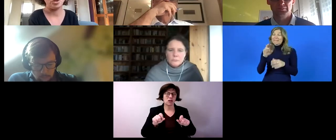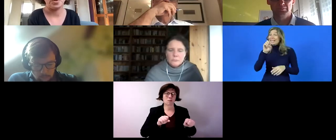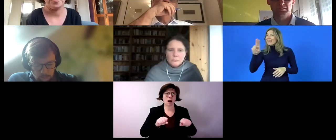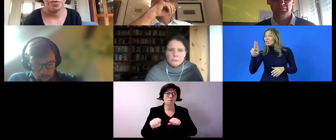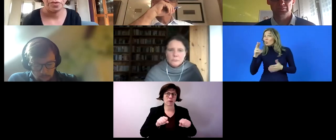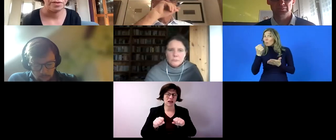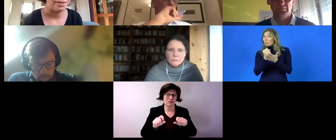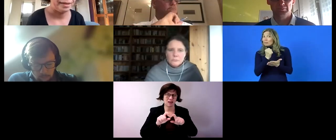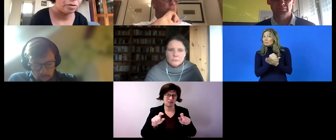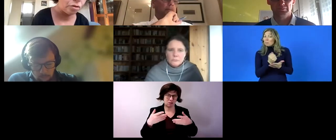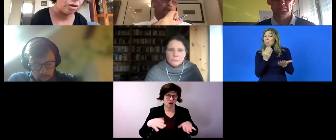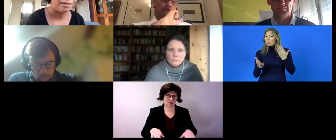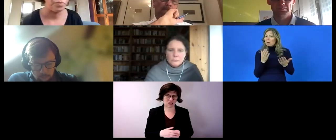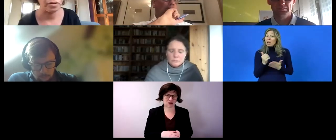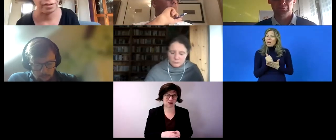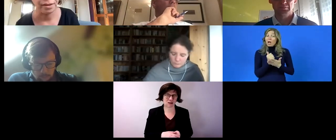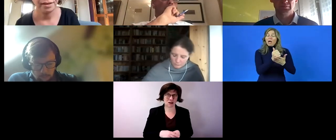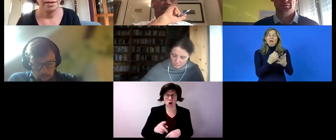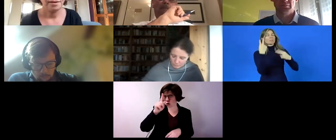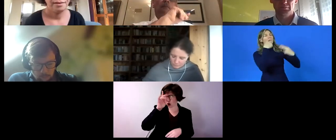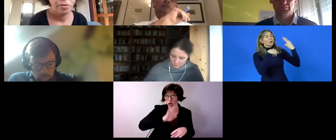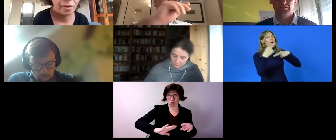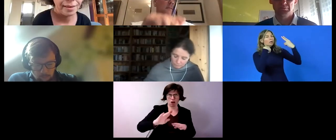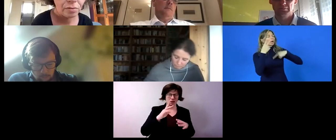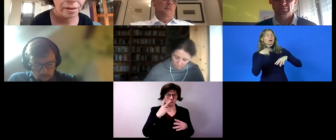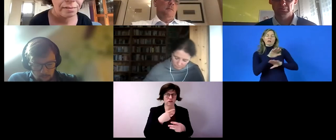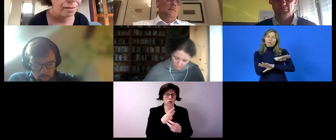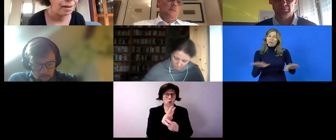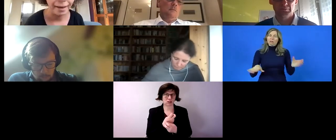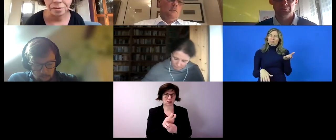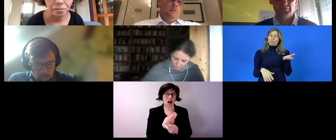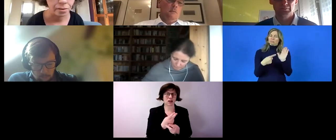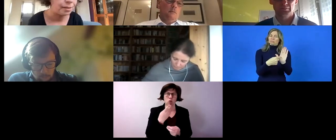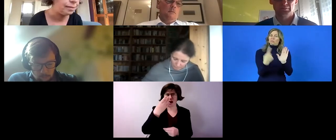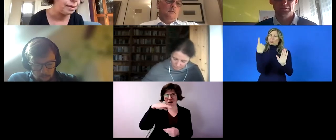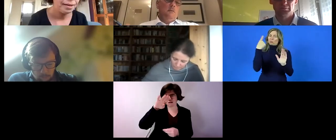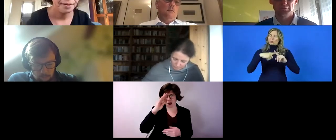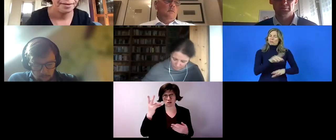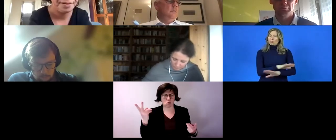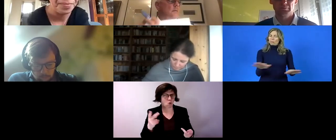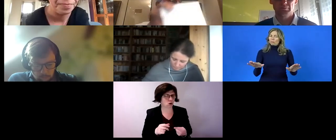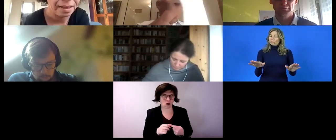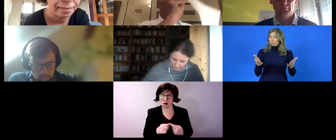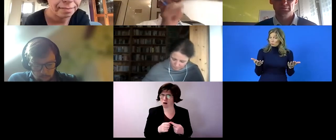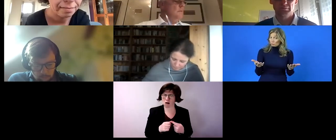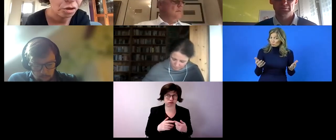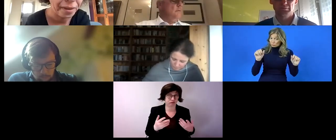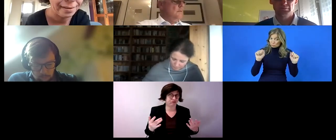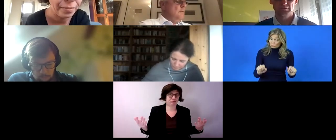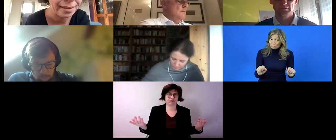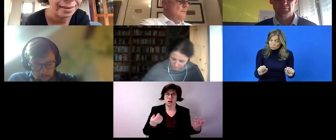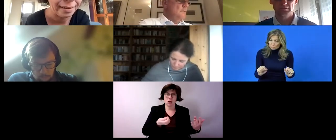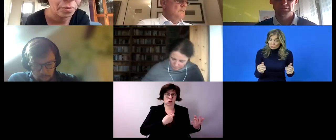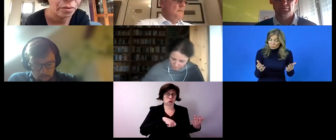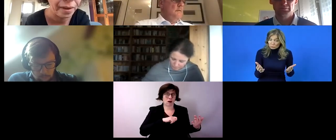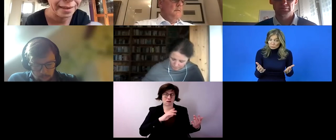in this respect which could be interesting also as to the issue of mobility that has been mentioned um if